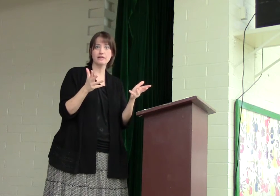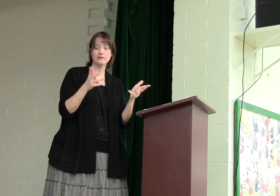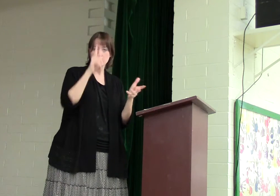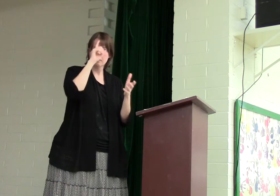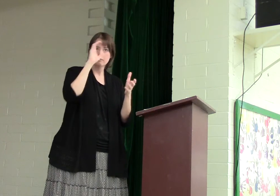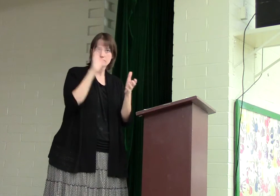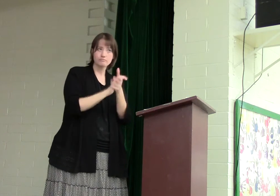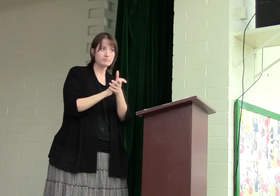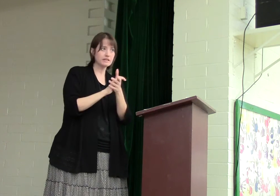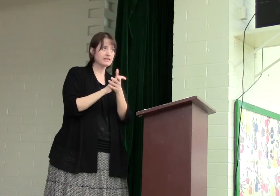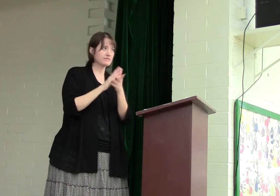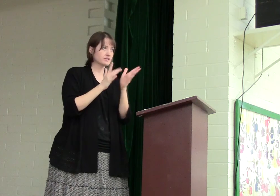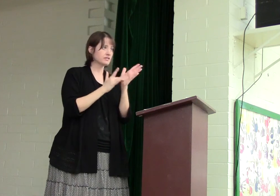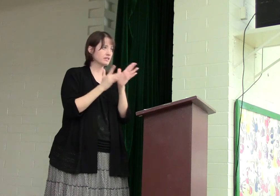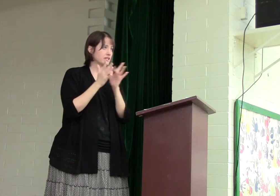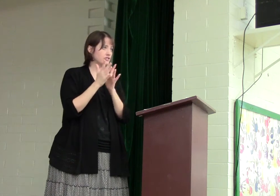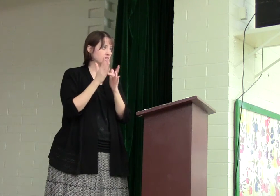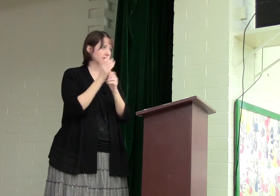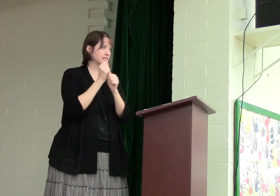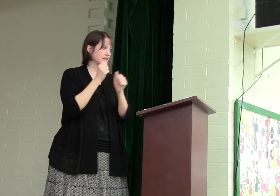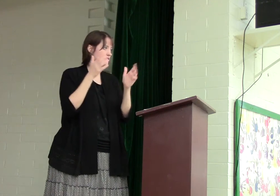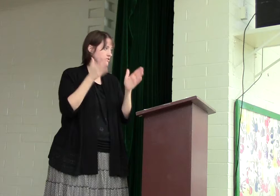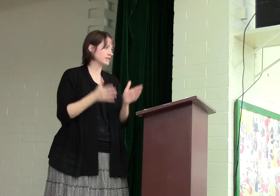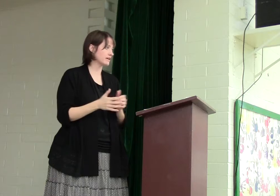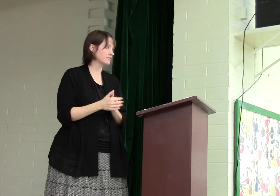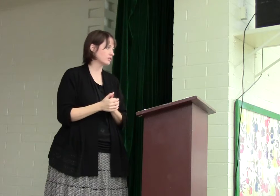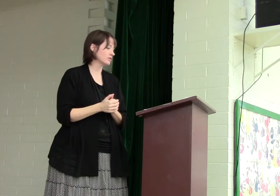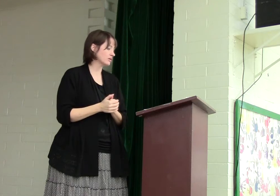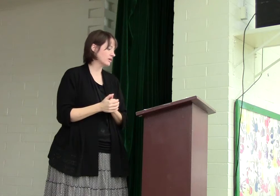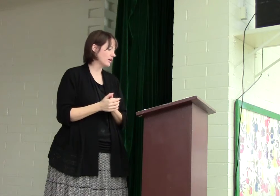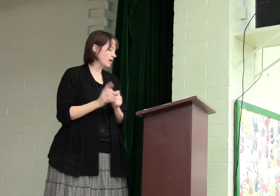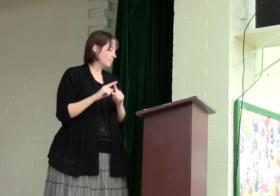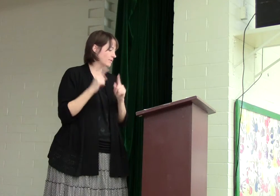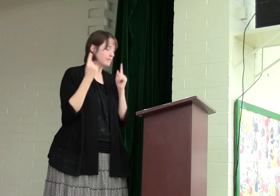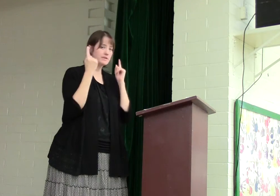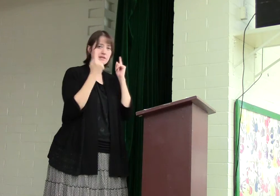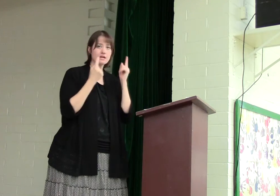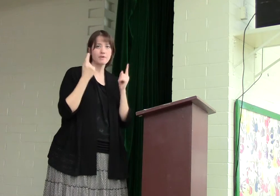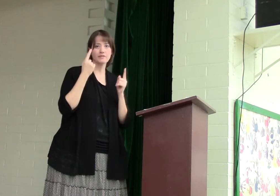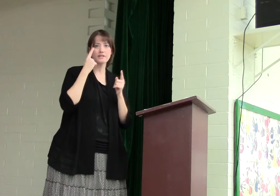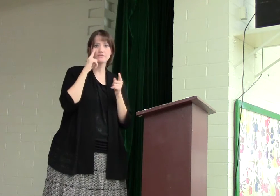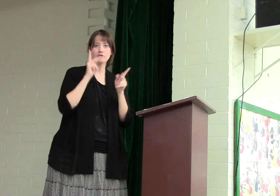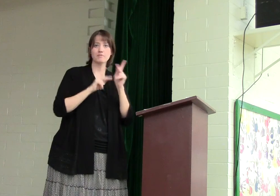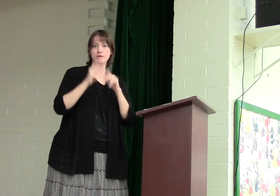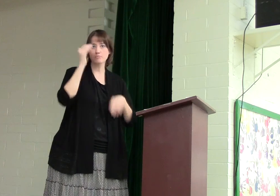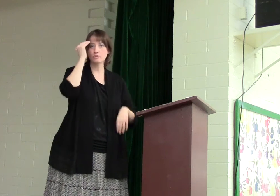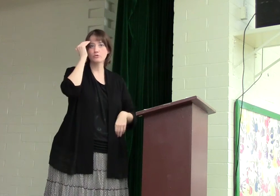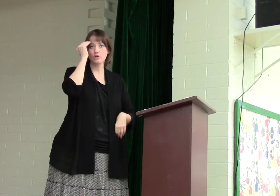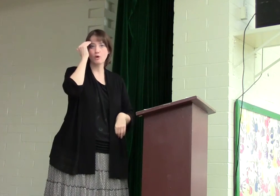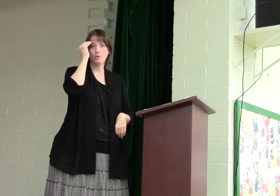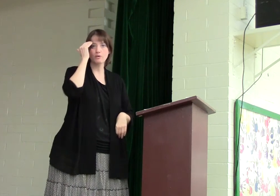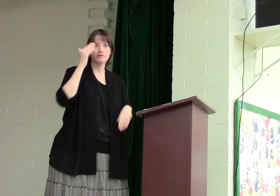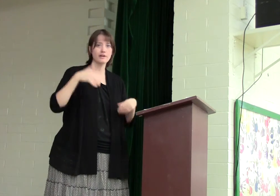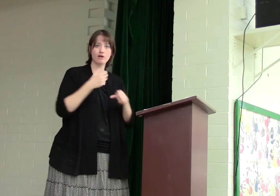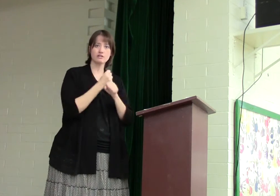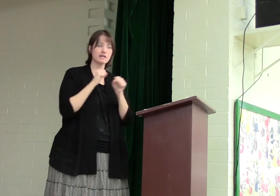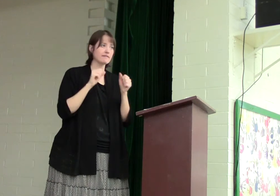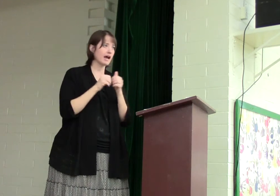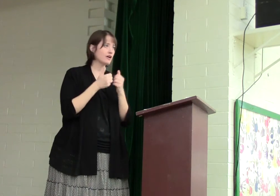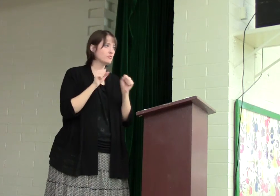believed in Jesus as their Savior. But maybe think about this for the people you know that aren't saved. How you